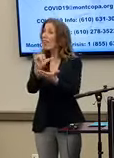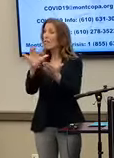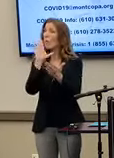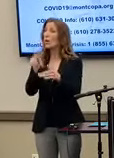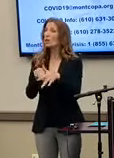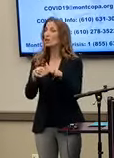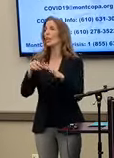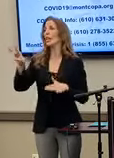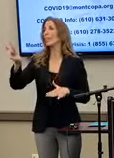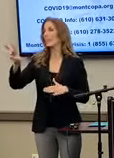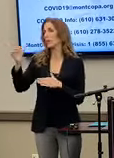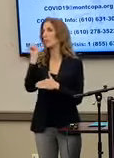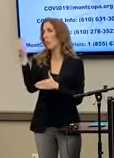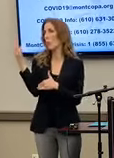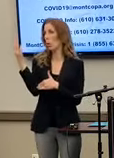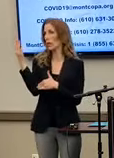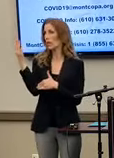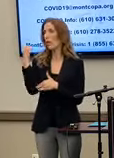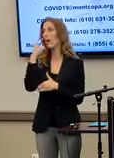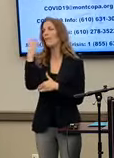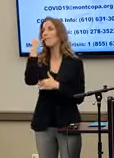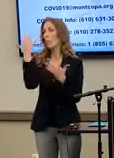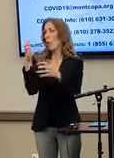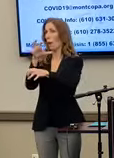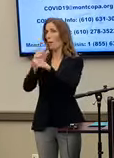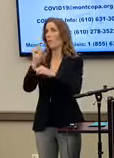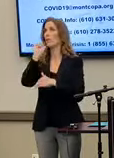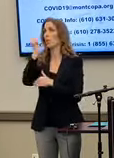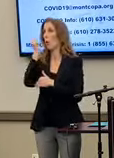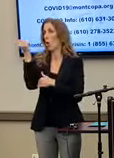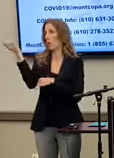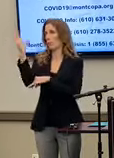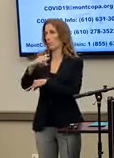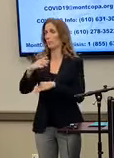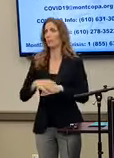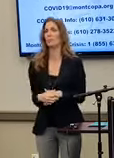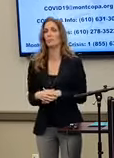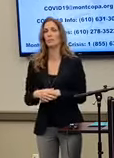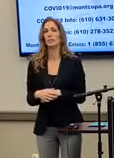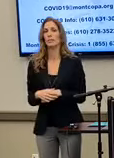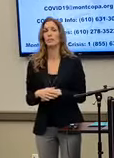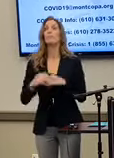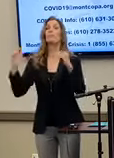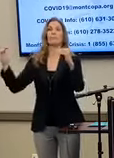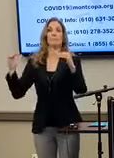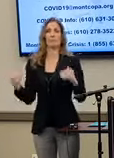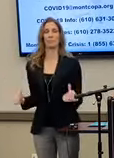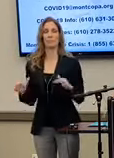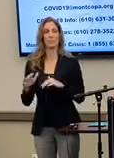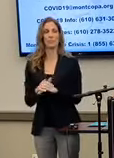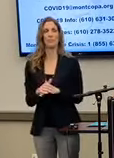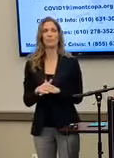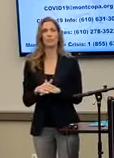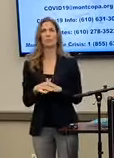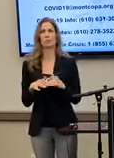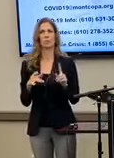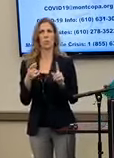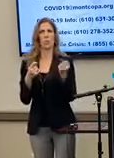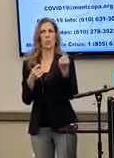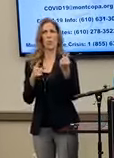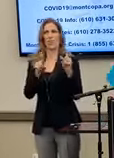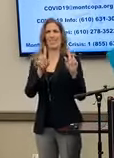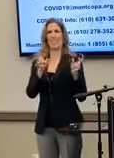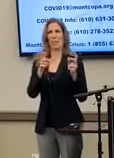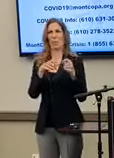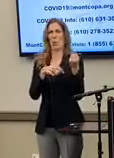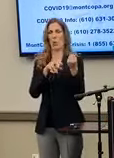at 8 o'clock tomorrow morning for appointments tomorrow. Now, I'm going to deviate from this topic for a minute